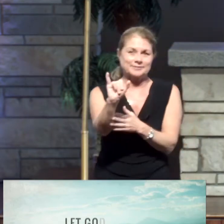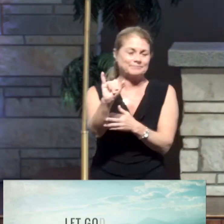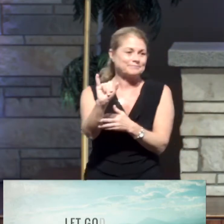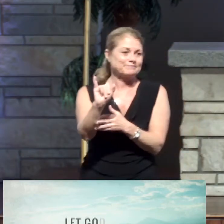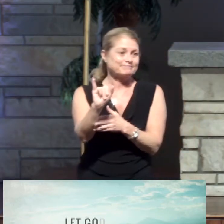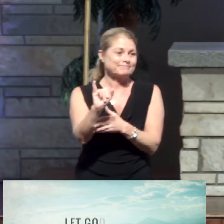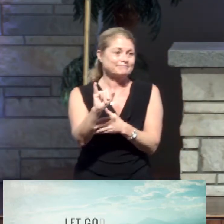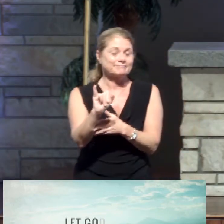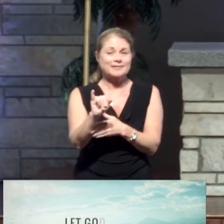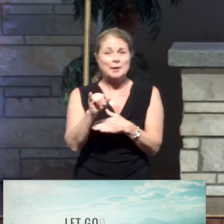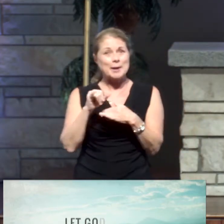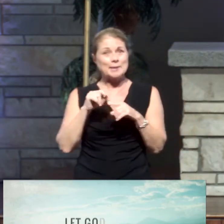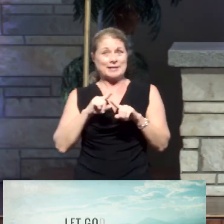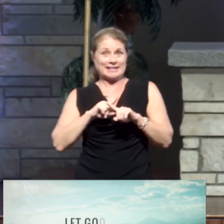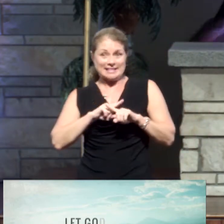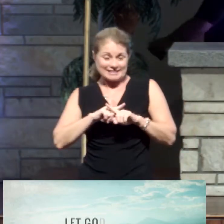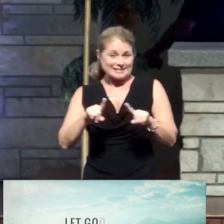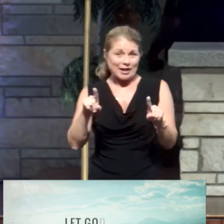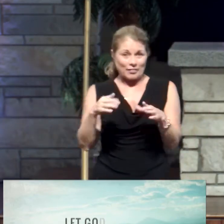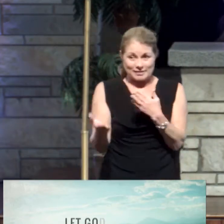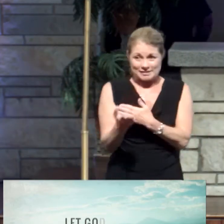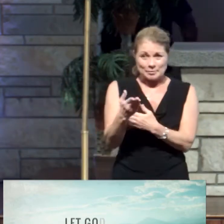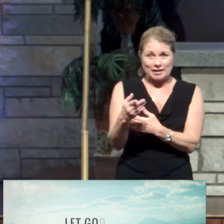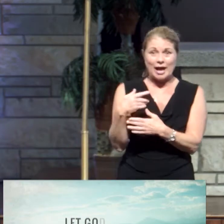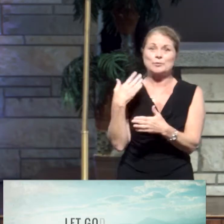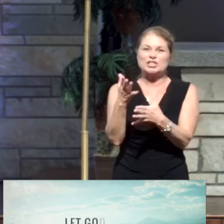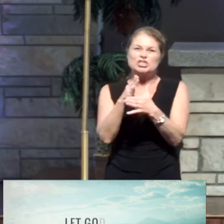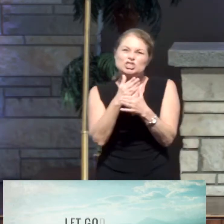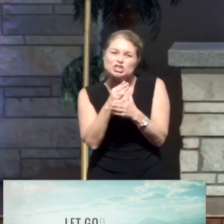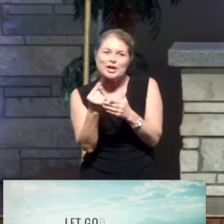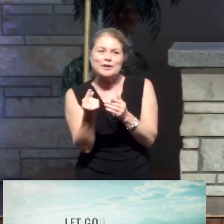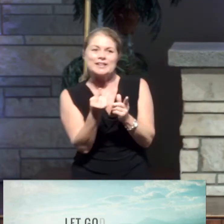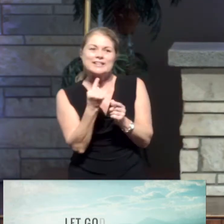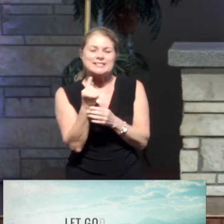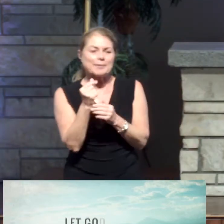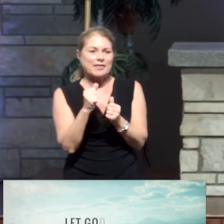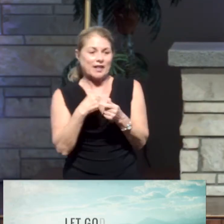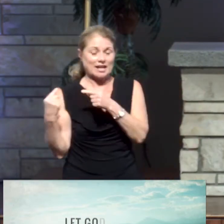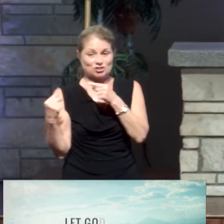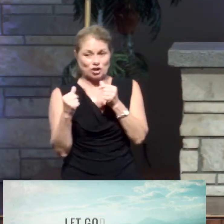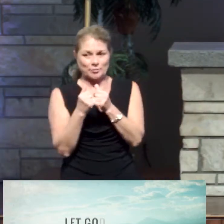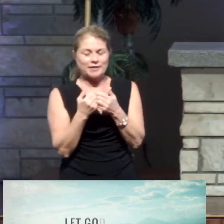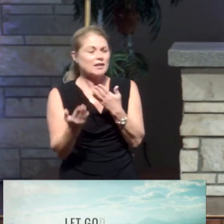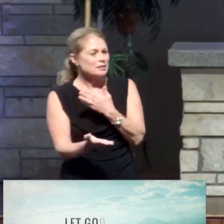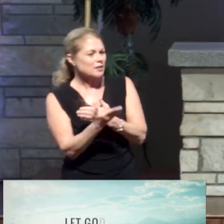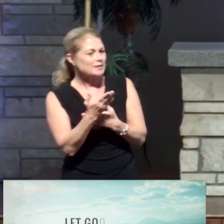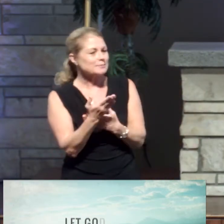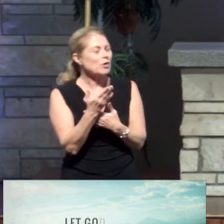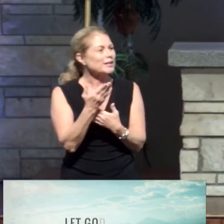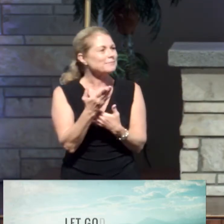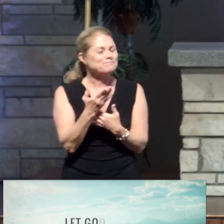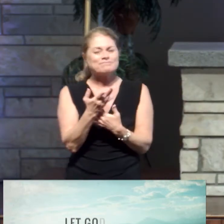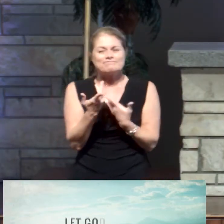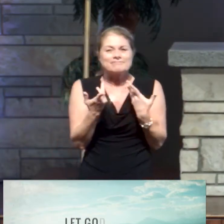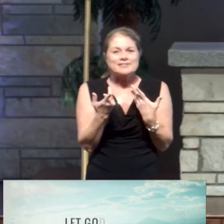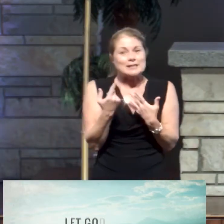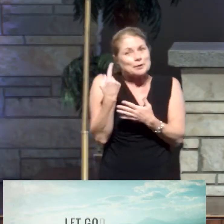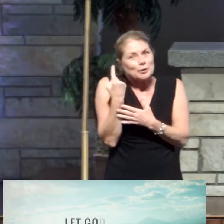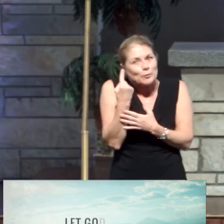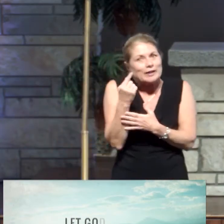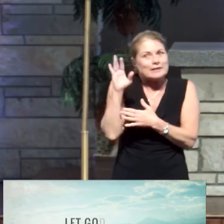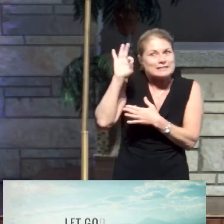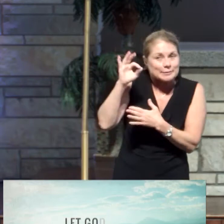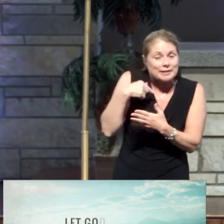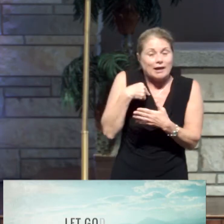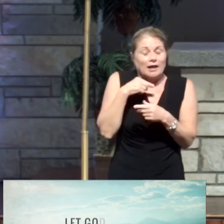And yet this morning I want to share with you something that I struggle with, all right? And so this morning it's going to be one of those sermons. I've been